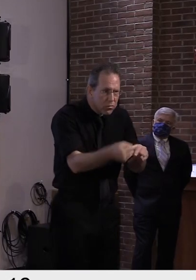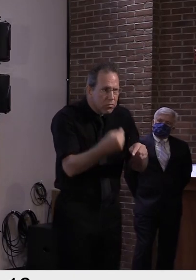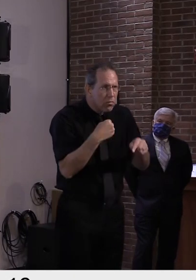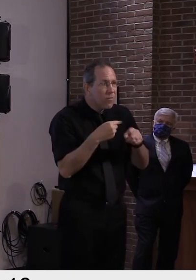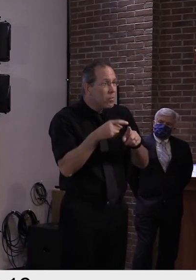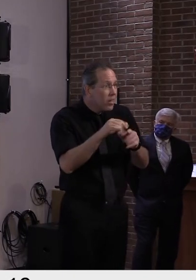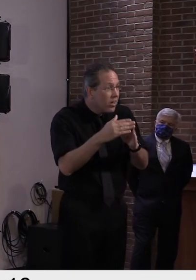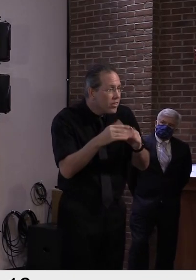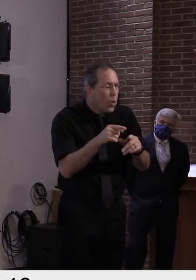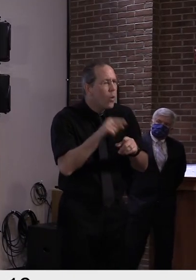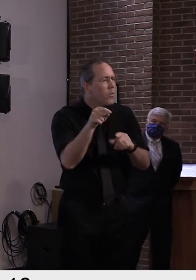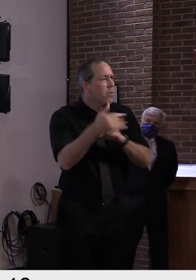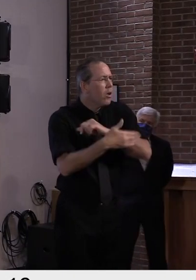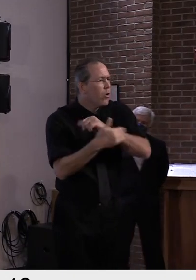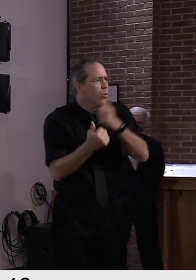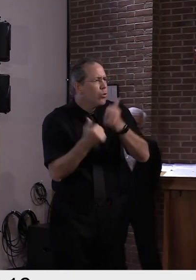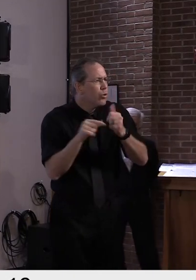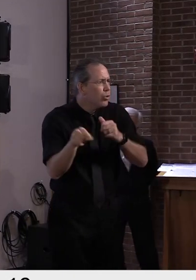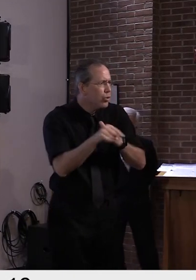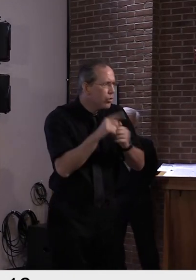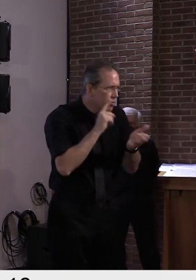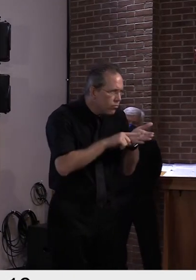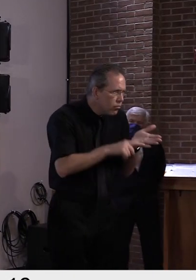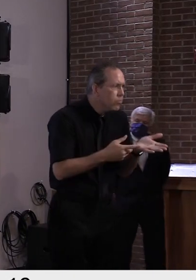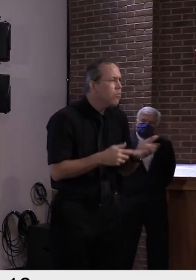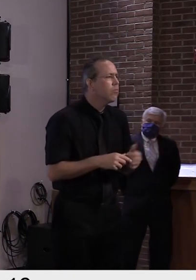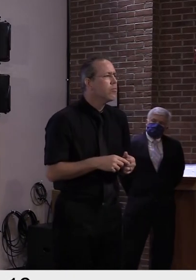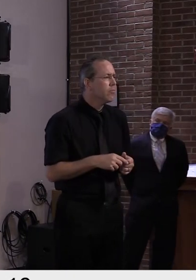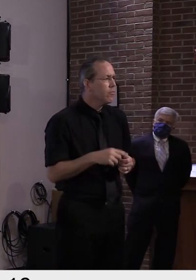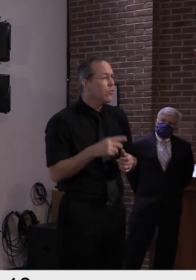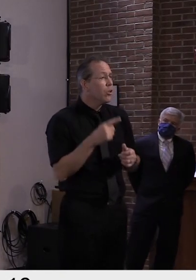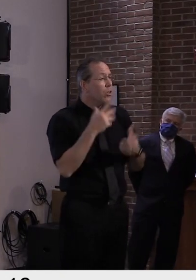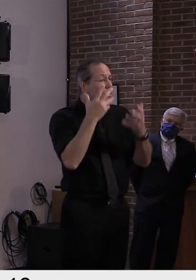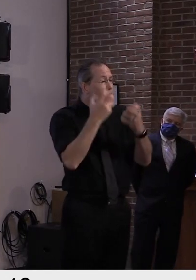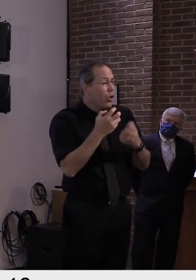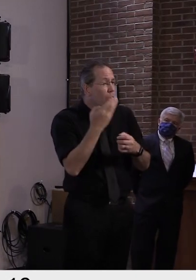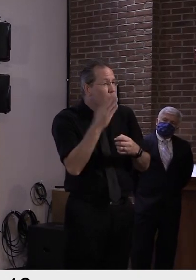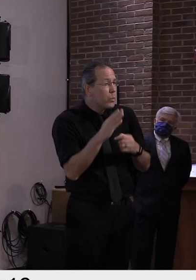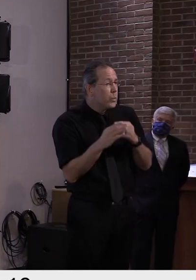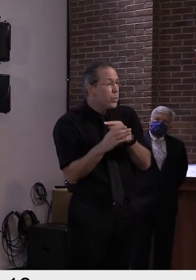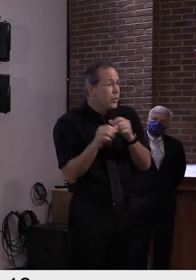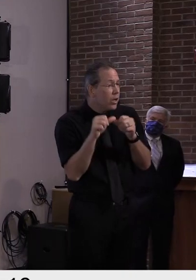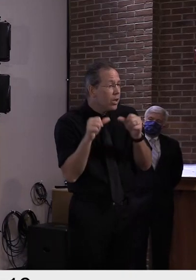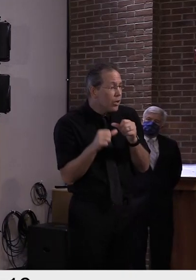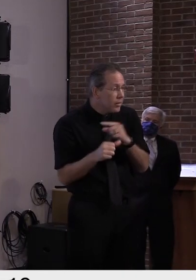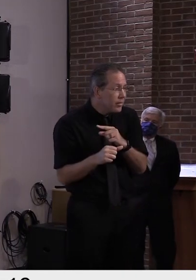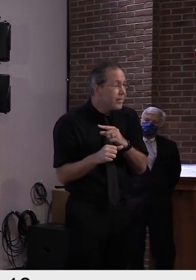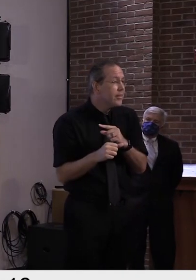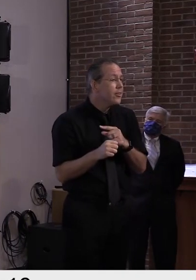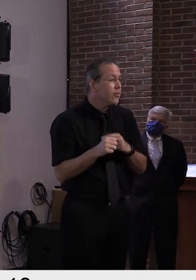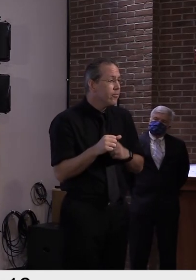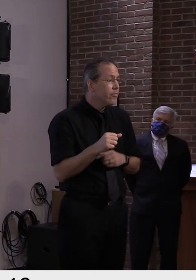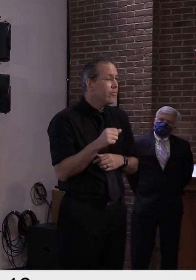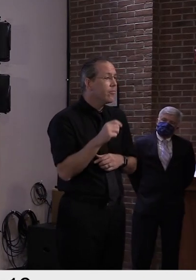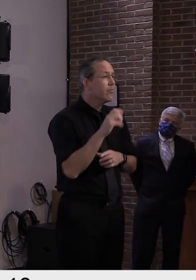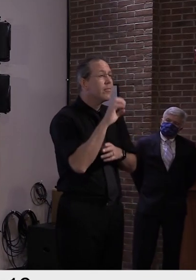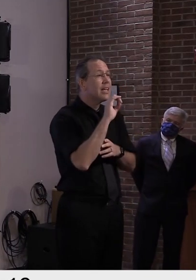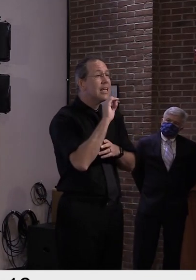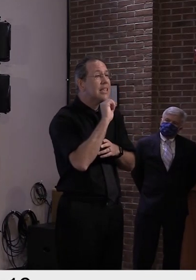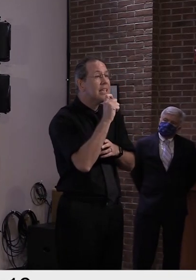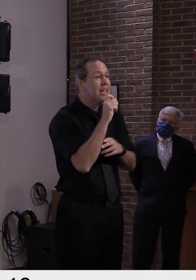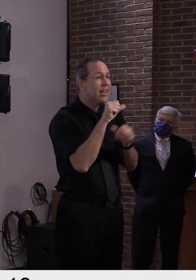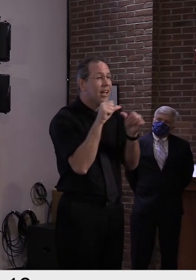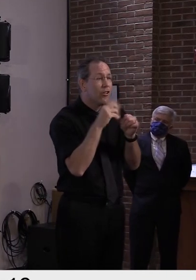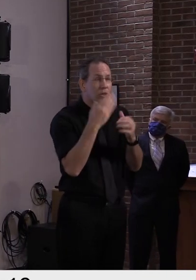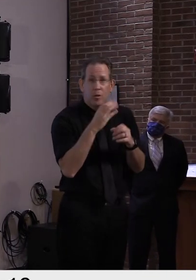it's Essex county that is dark. Um, and as you know, there's, it's probably just about 6,000 people that live in Essex. County. And I believe they had two